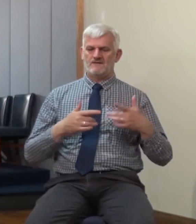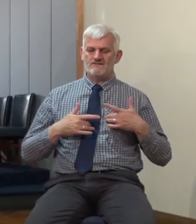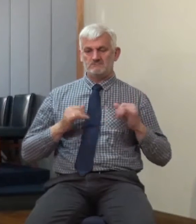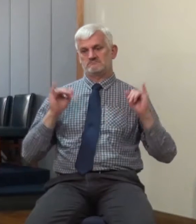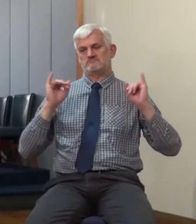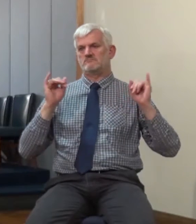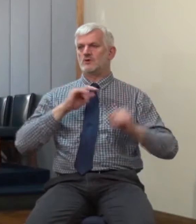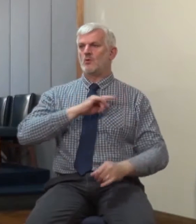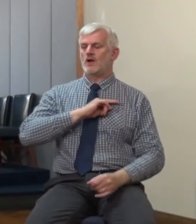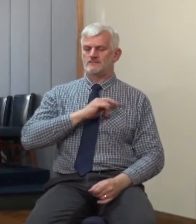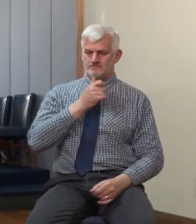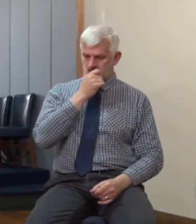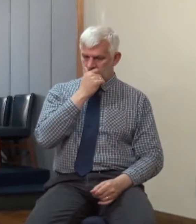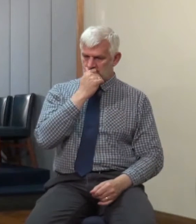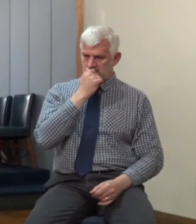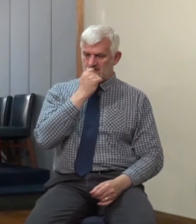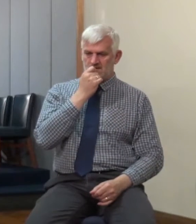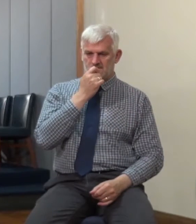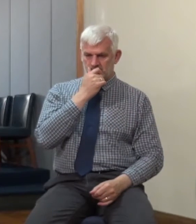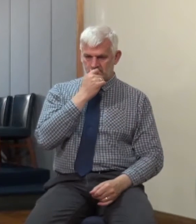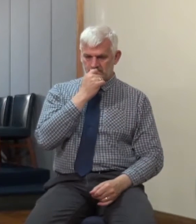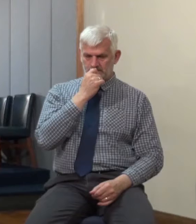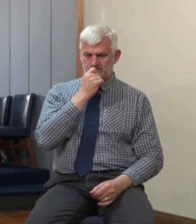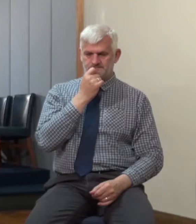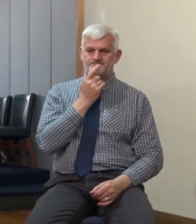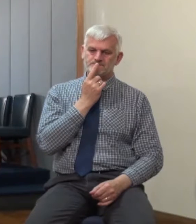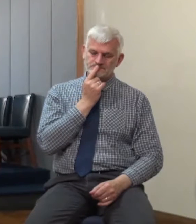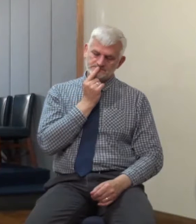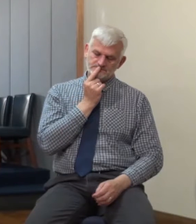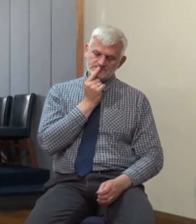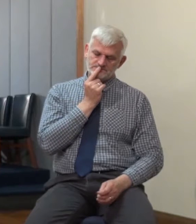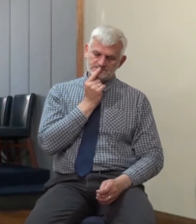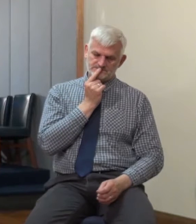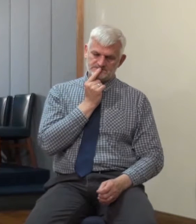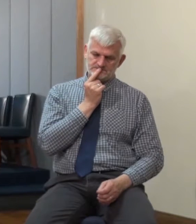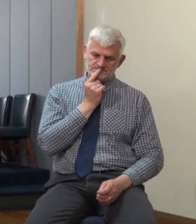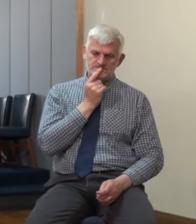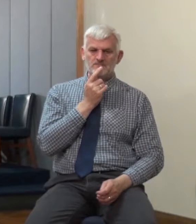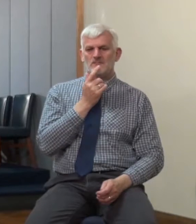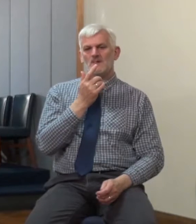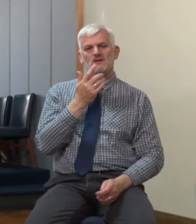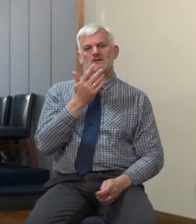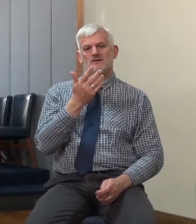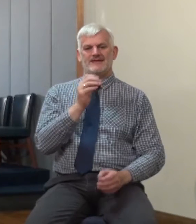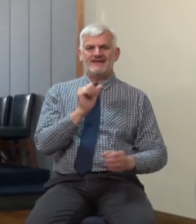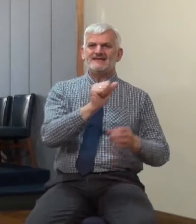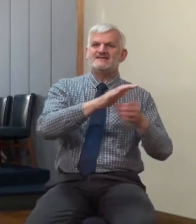a particular organisation that had held big meetings in this area, a sort of national,